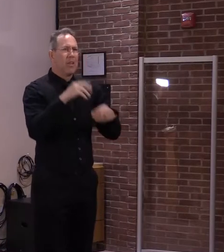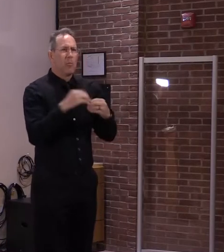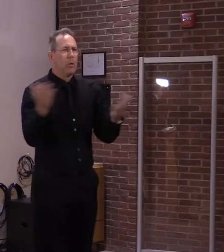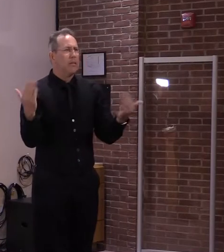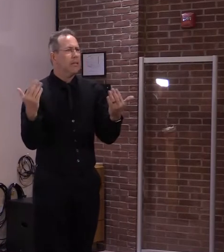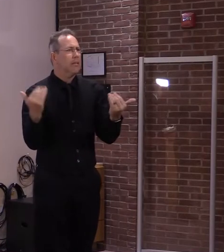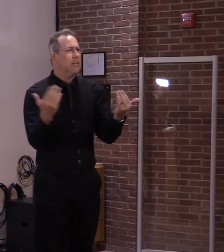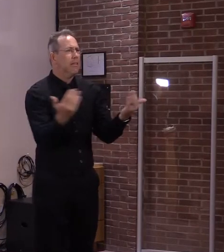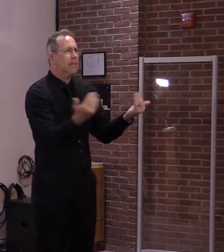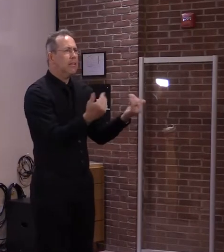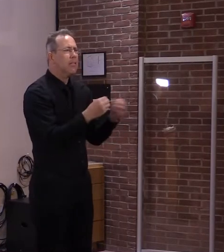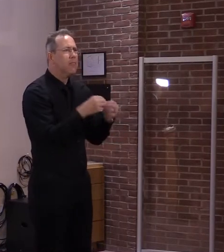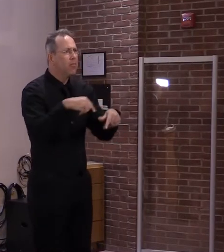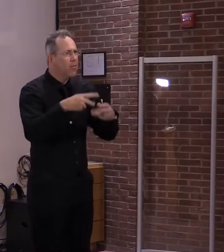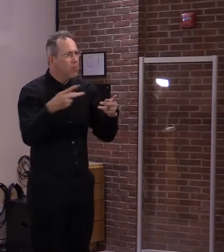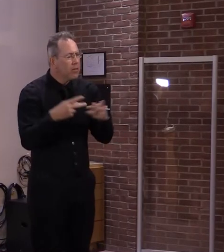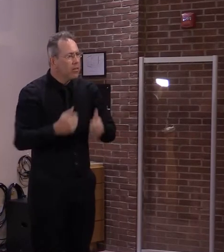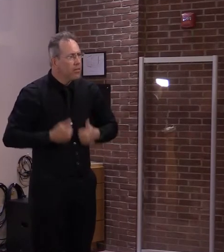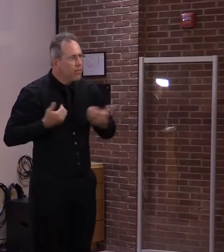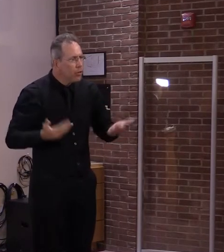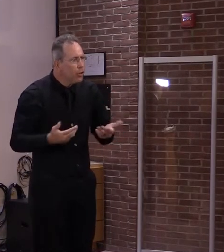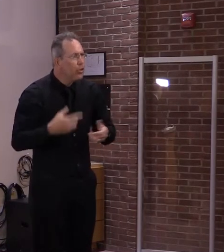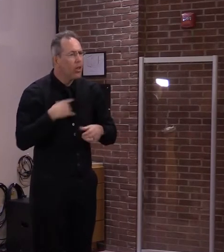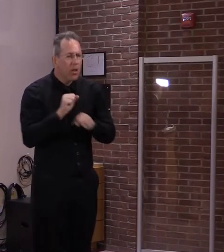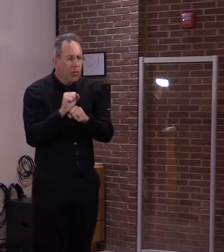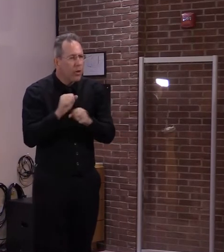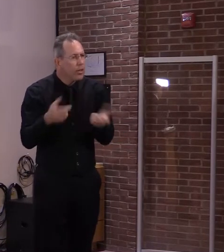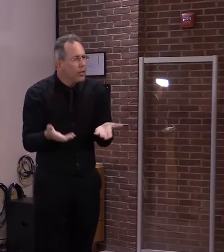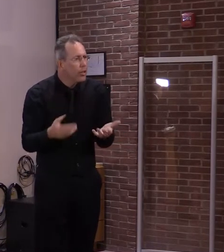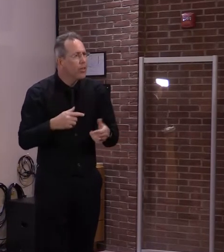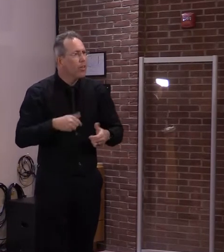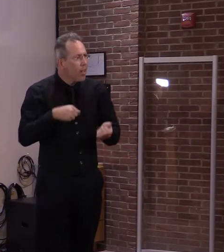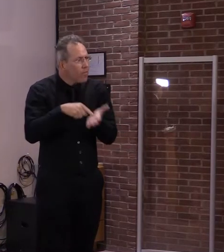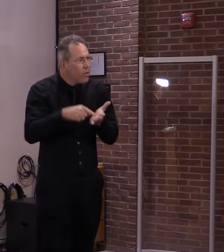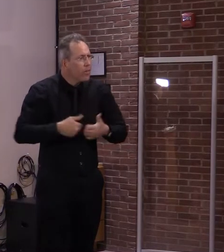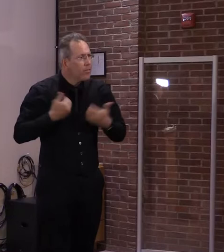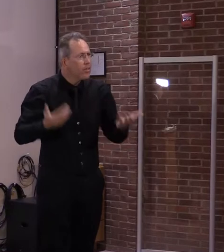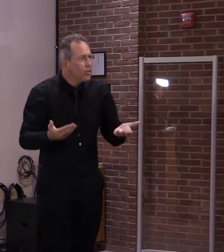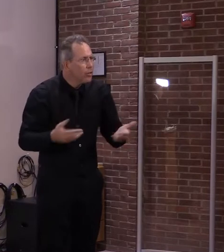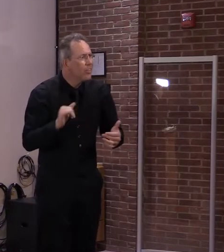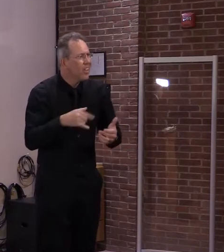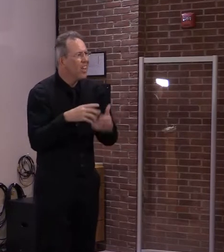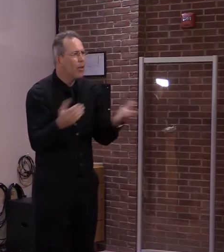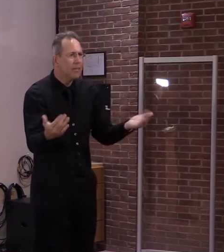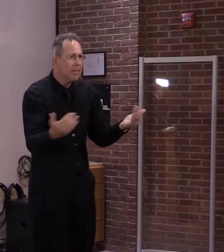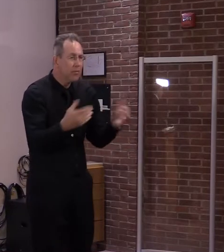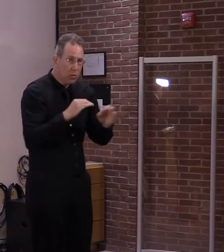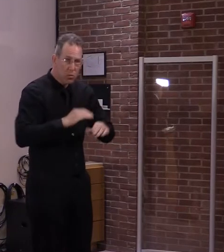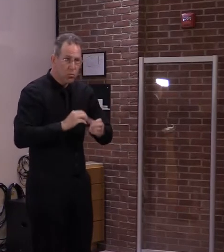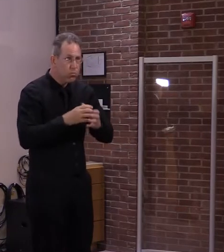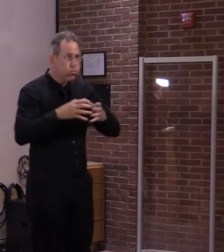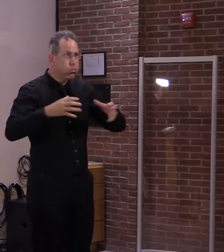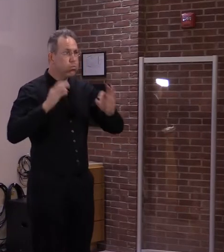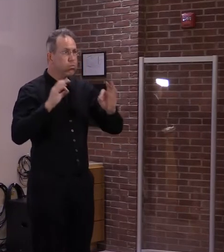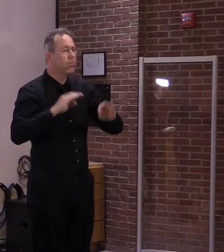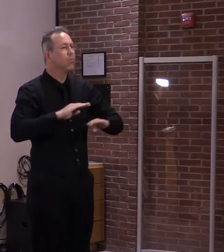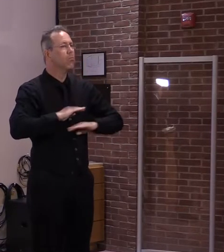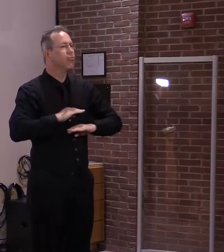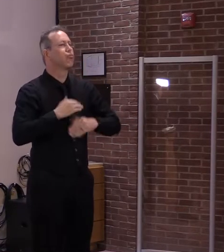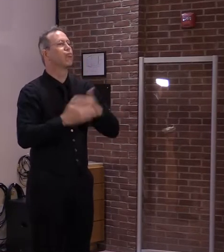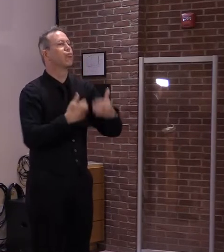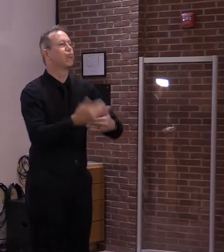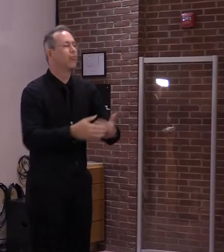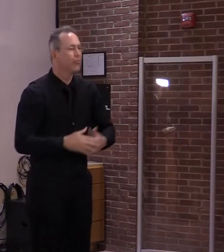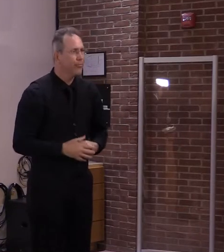we simply don't have enough people right now to satisfy some of the workforce requirements that we have.